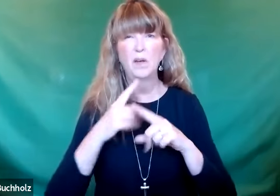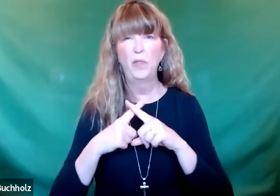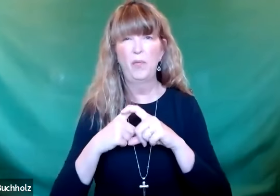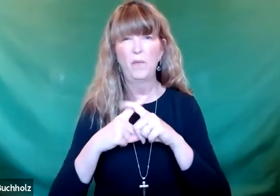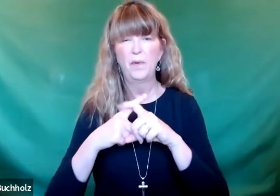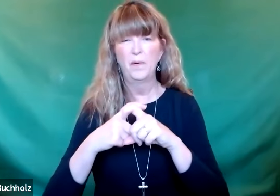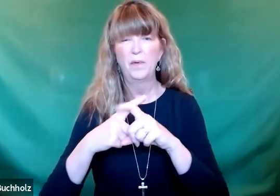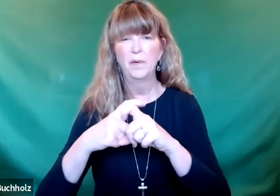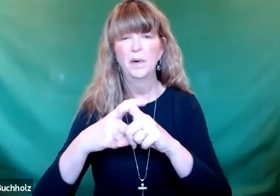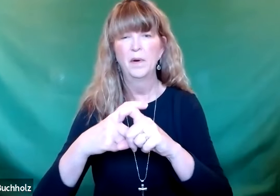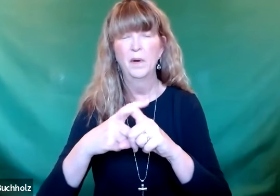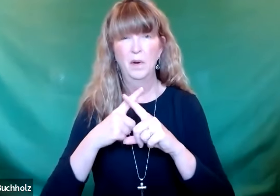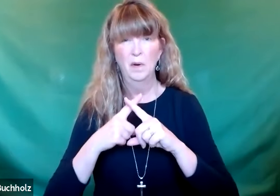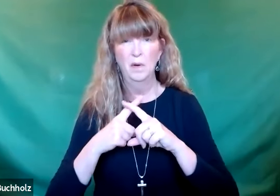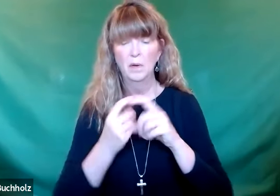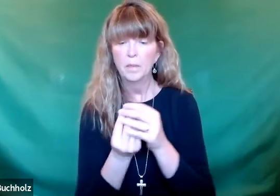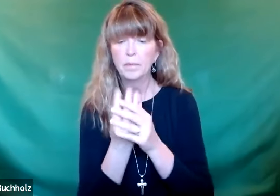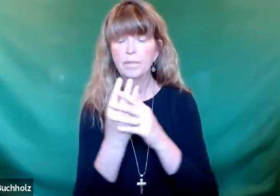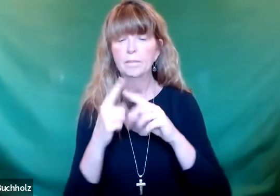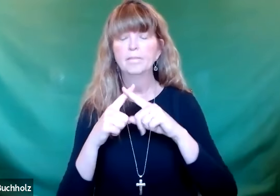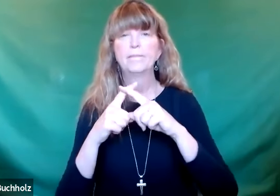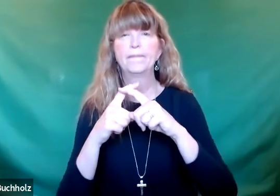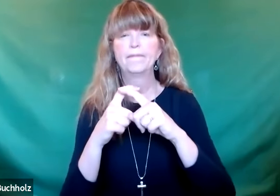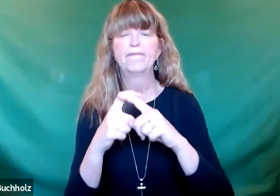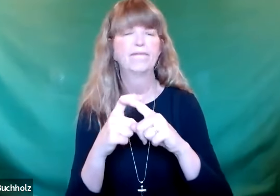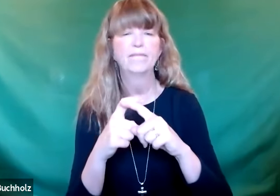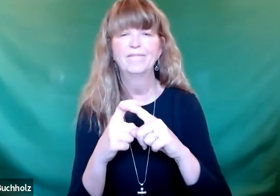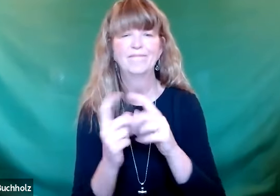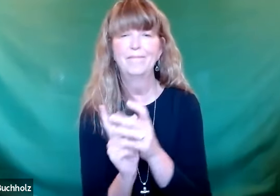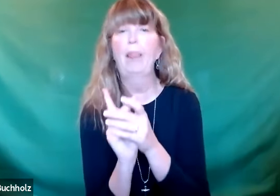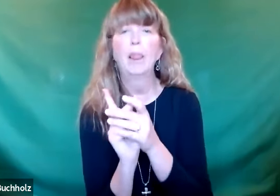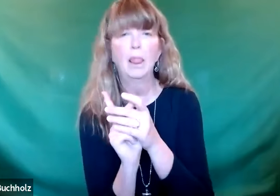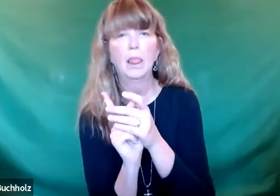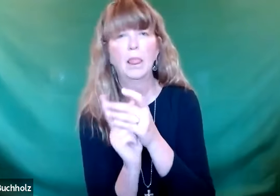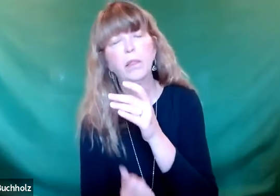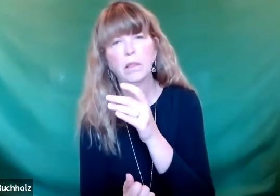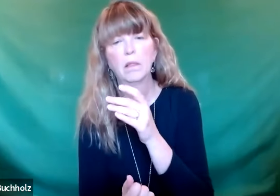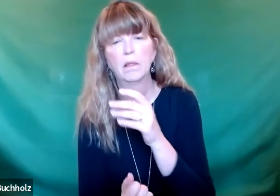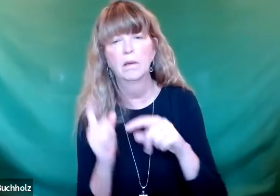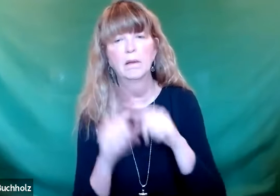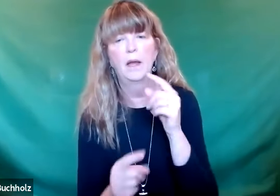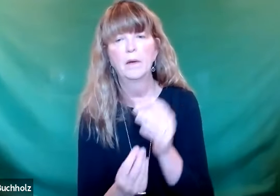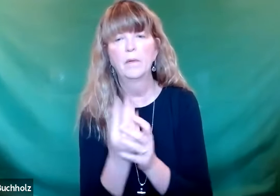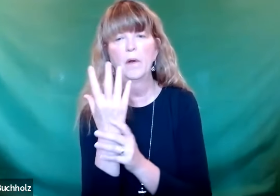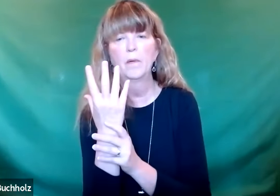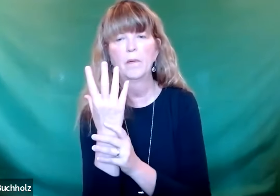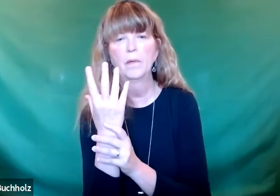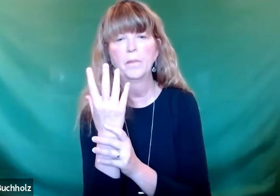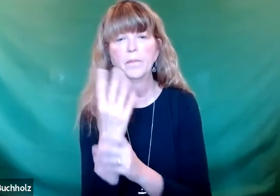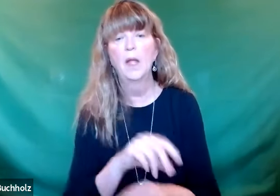Other seeds fell within the thorns, where they would grow, but then the thorns would choke them